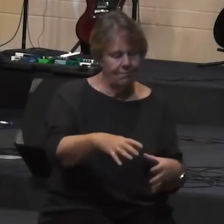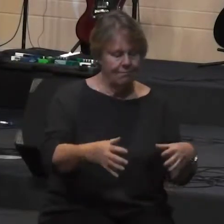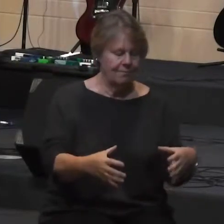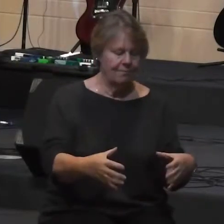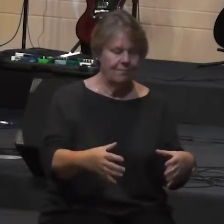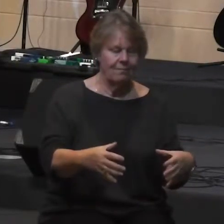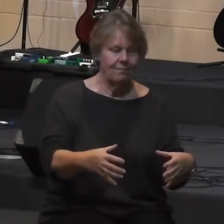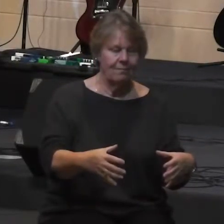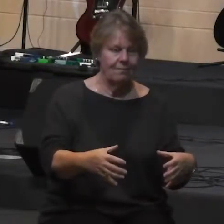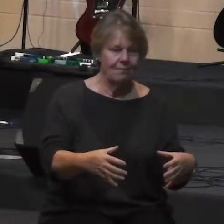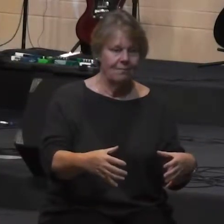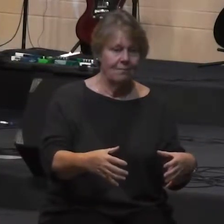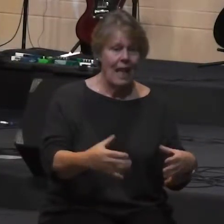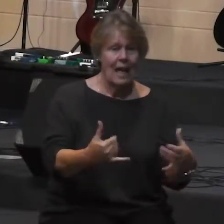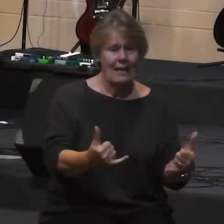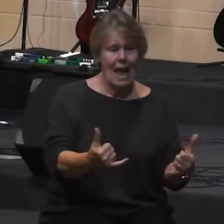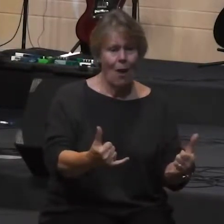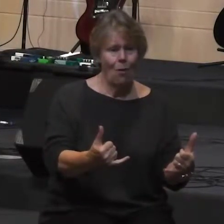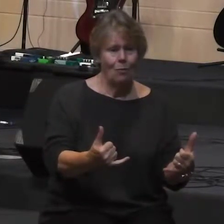now in general